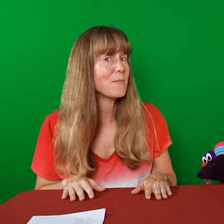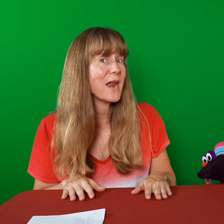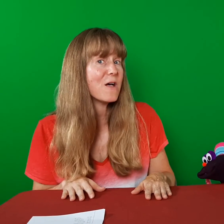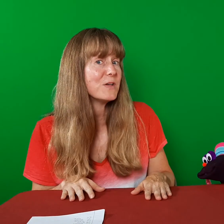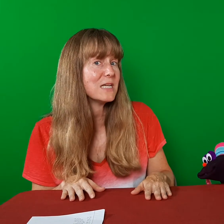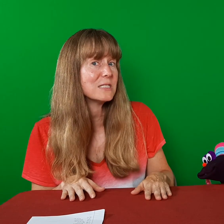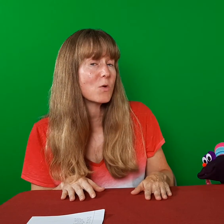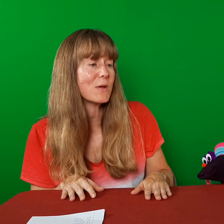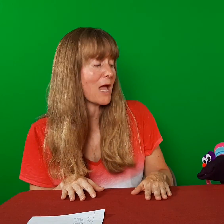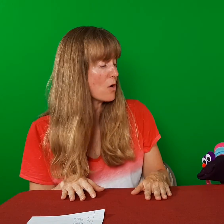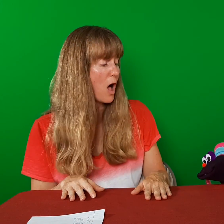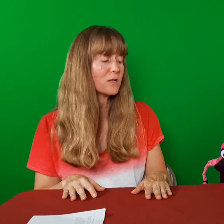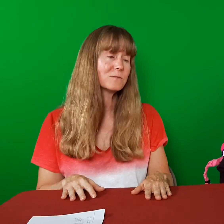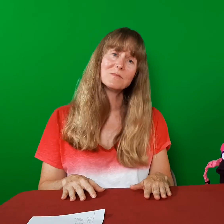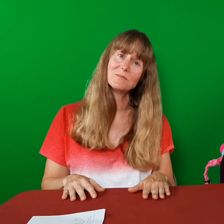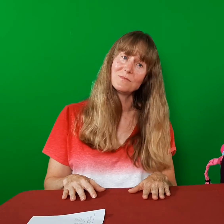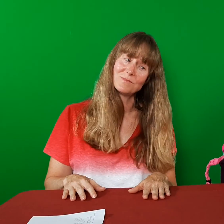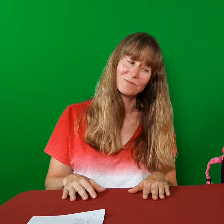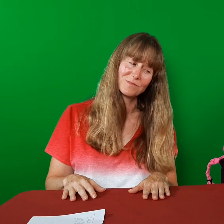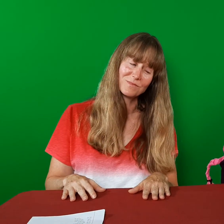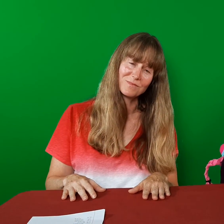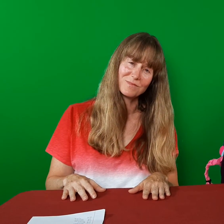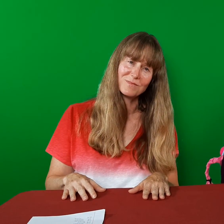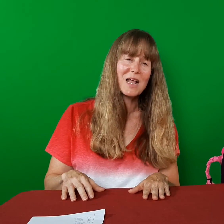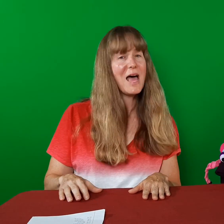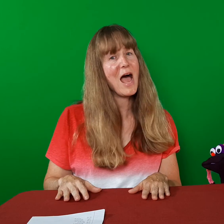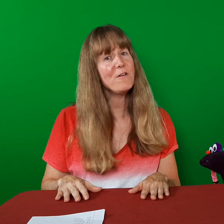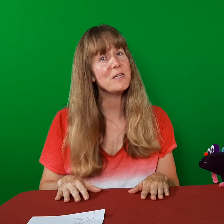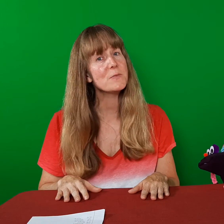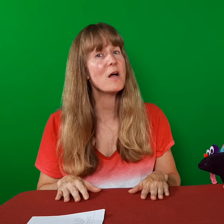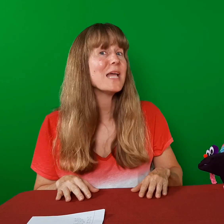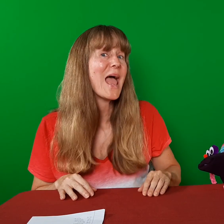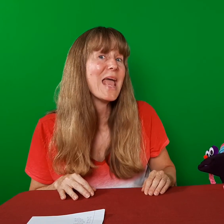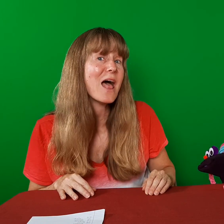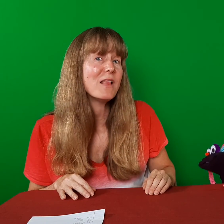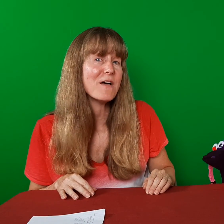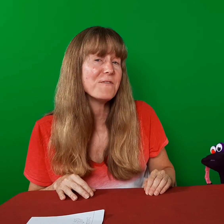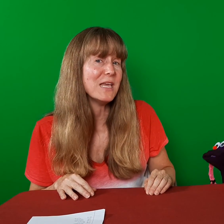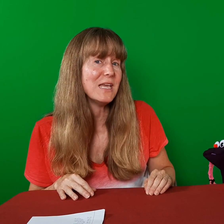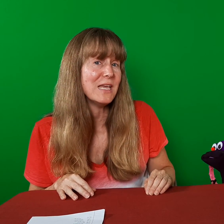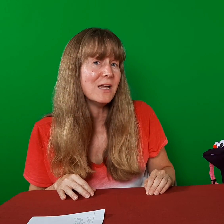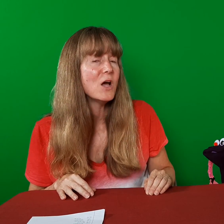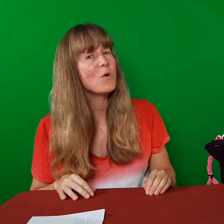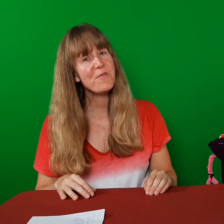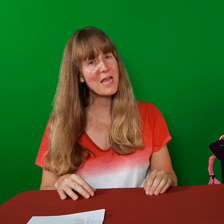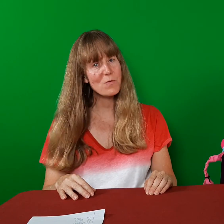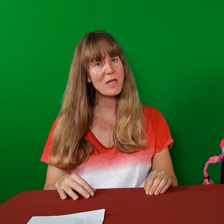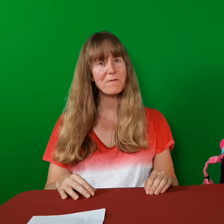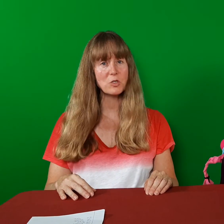about Alfie's Instagram account called Adventures with Alfie. And Alfie is spelled A-L-F-E-E. Well thank you again for